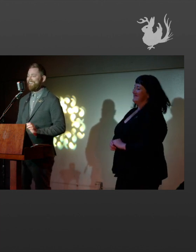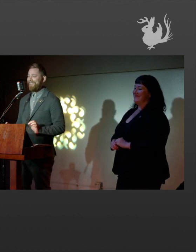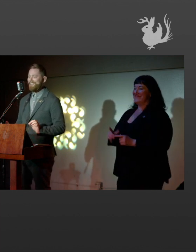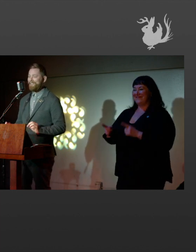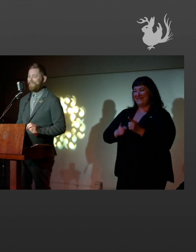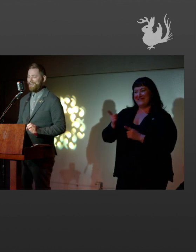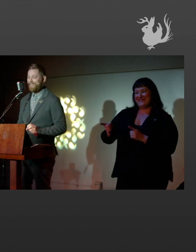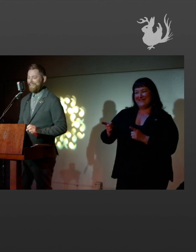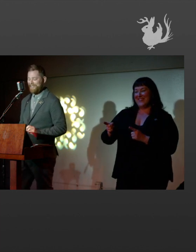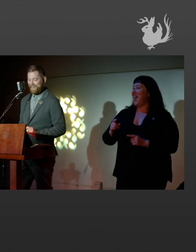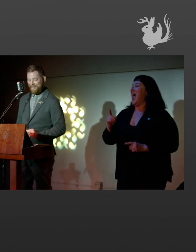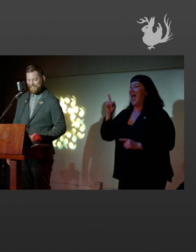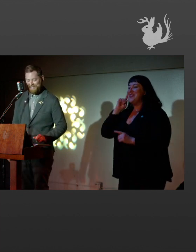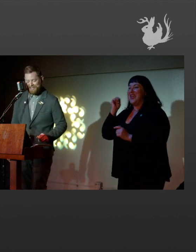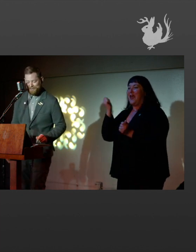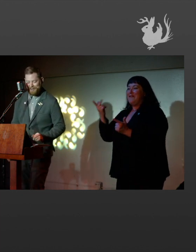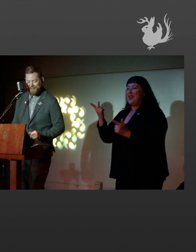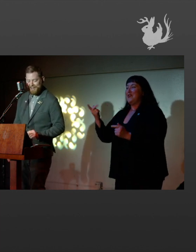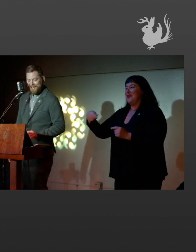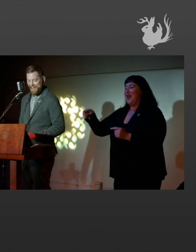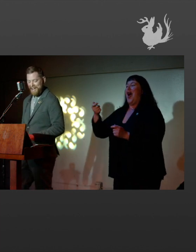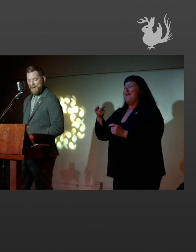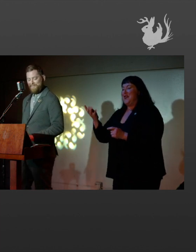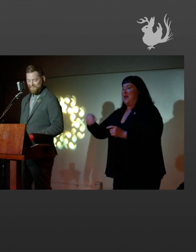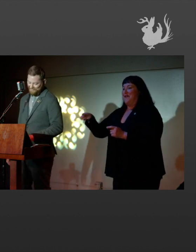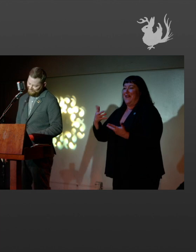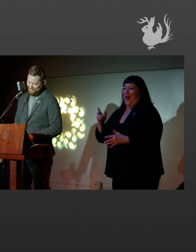I take it a few of you have seen this work.